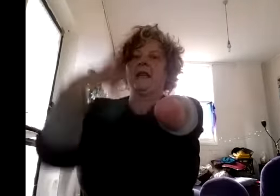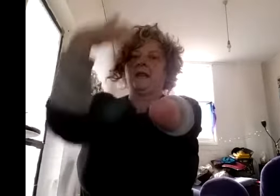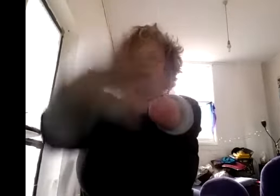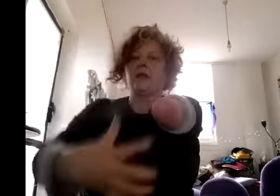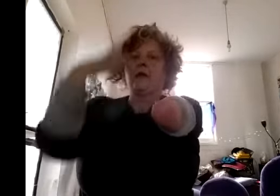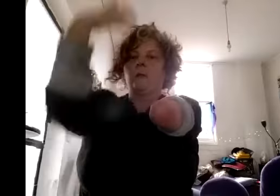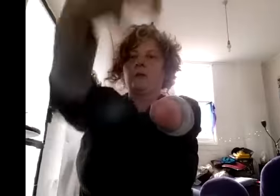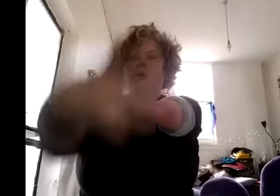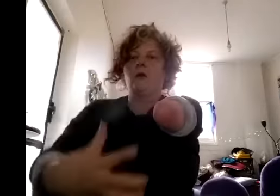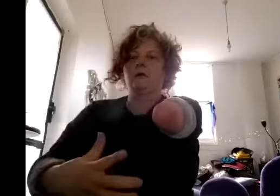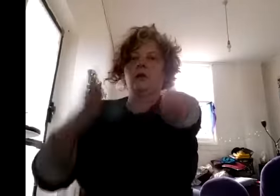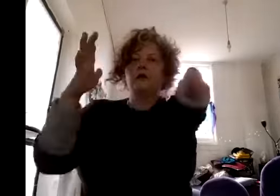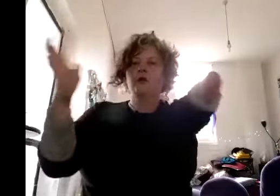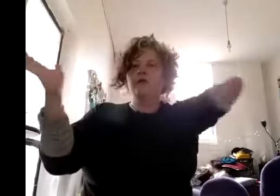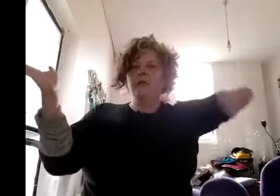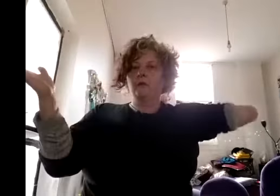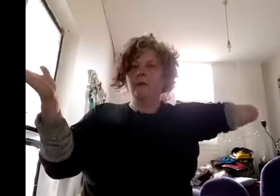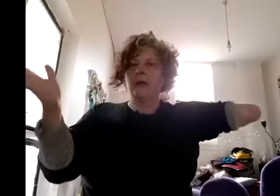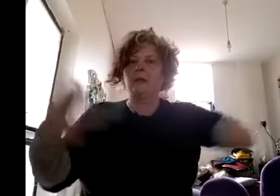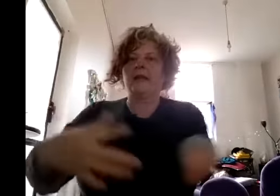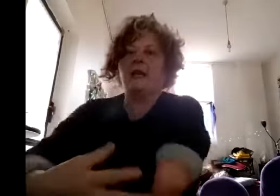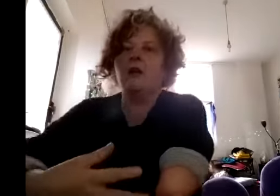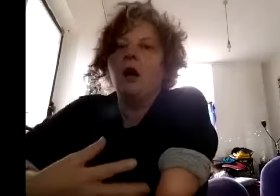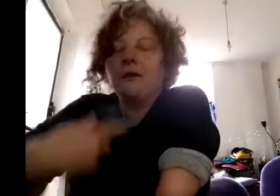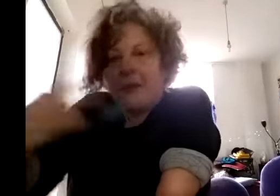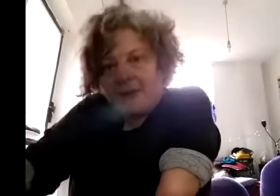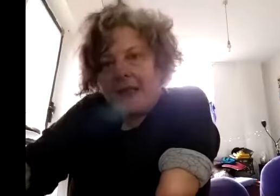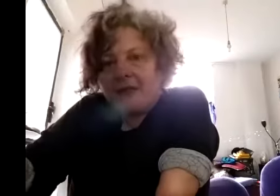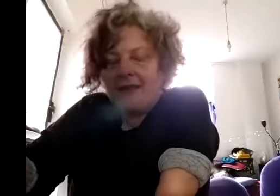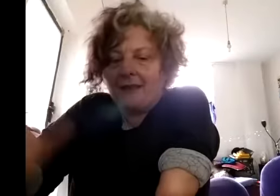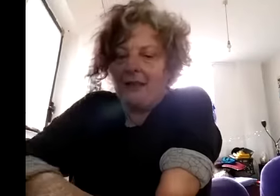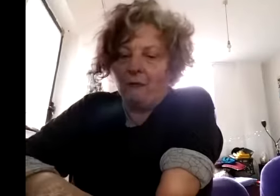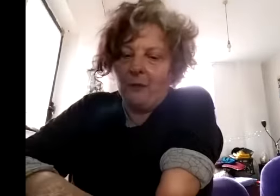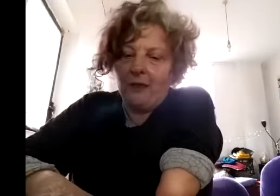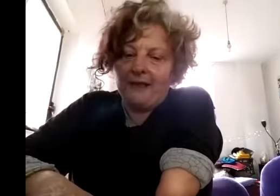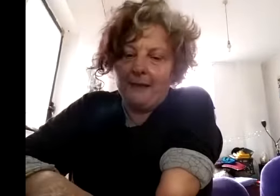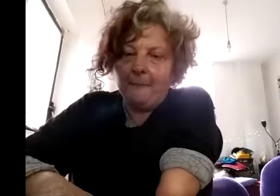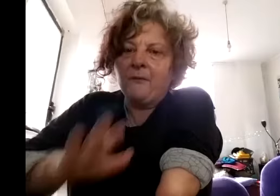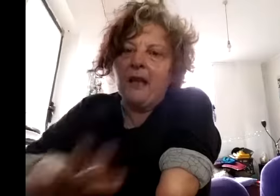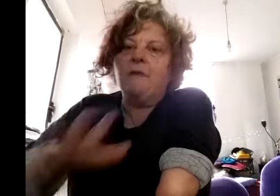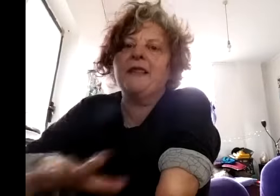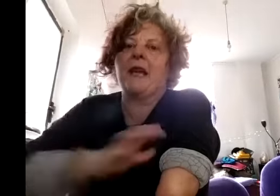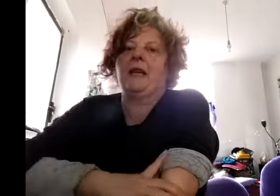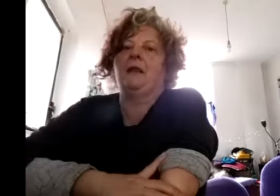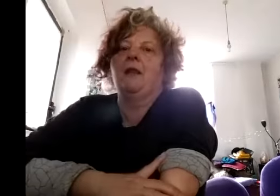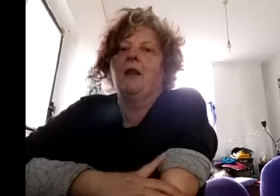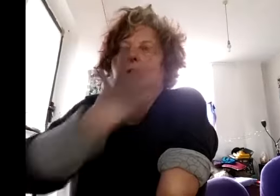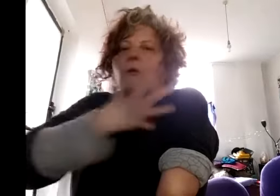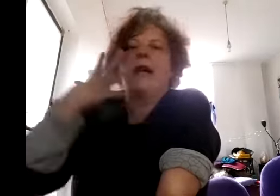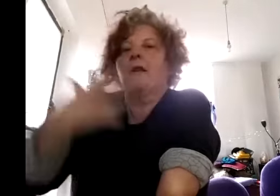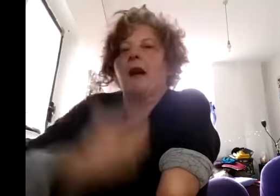that you put on to deal with the public and i was saying to this young woman i was saying every day you layer up